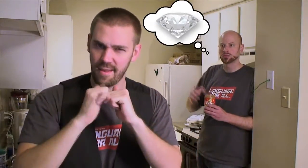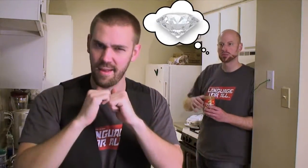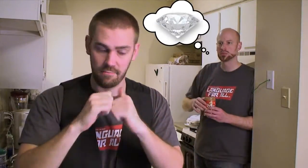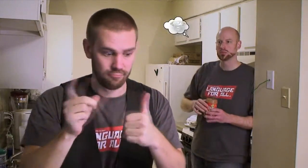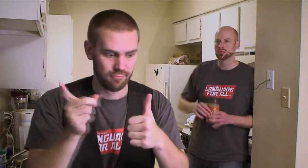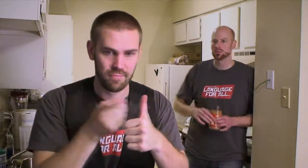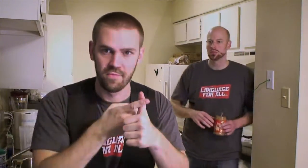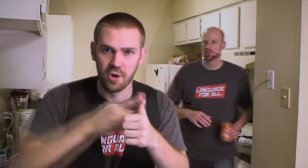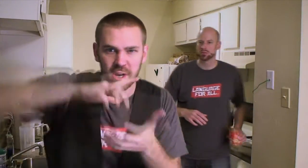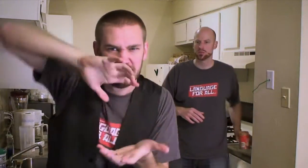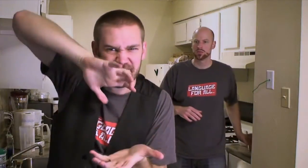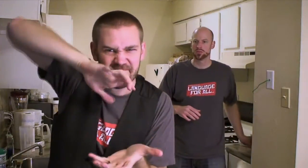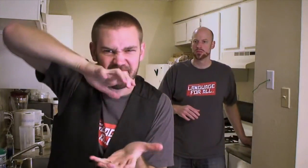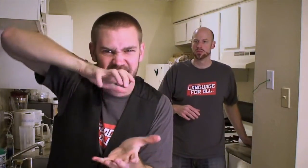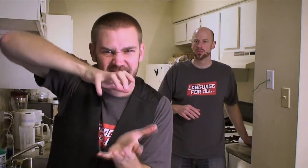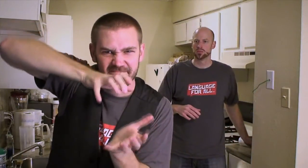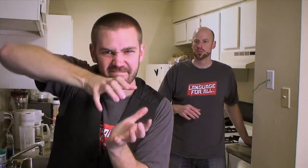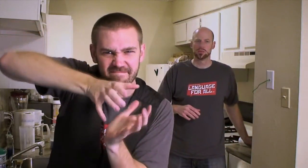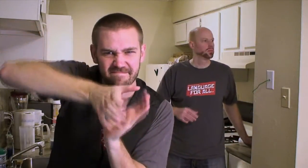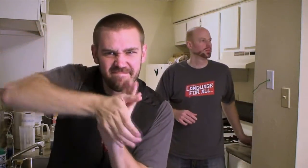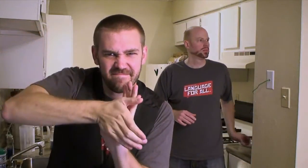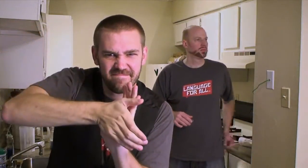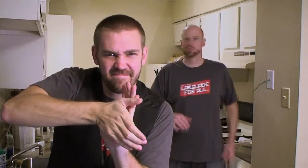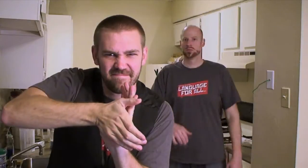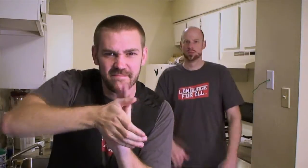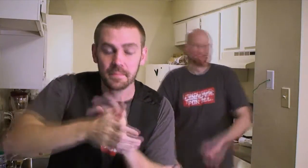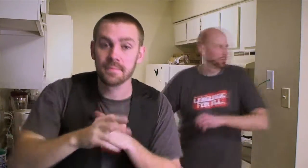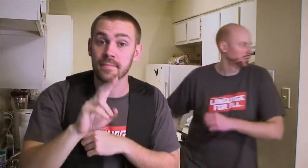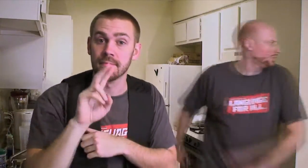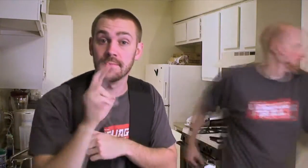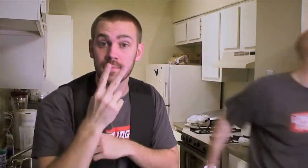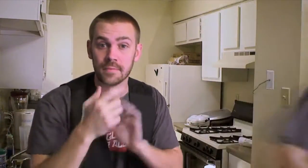into a diamond. How would we do that? First, you've got to compress it. All right then.